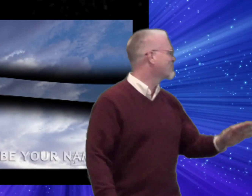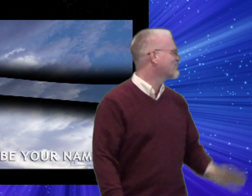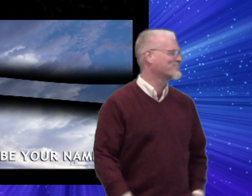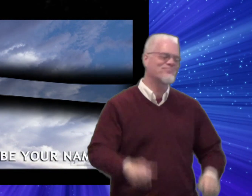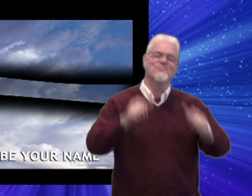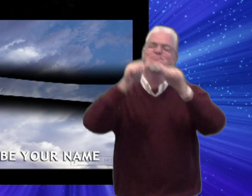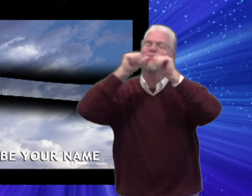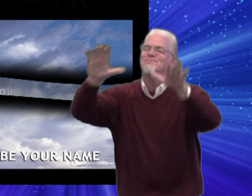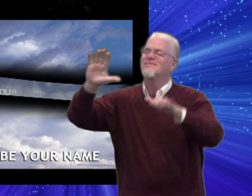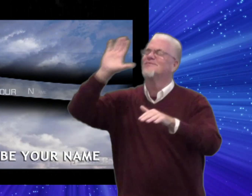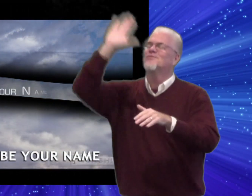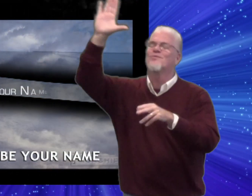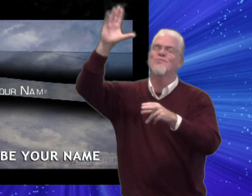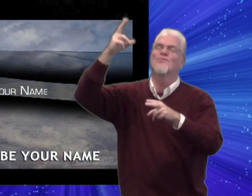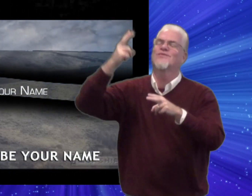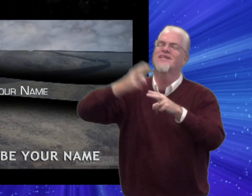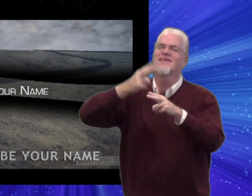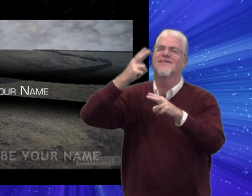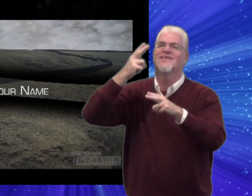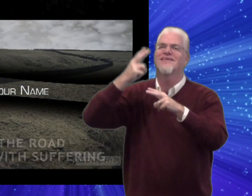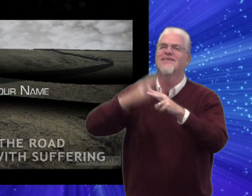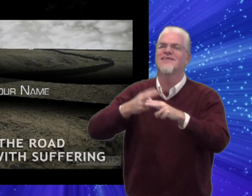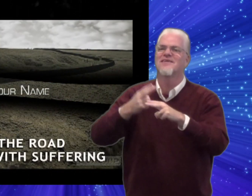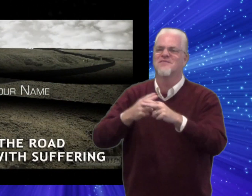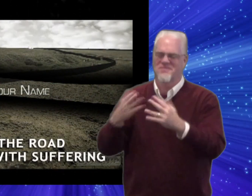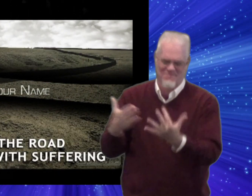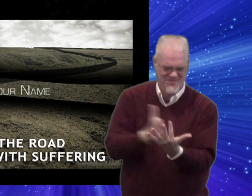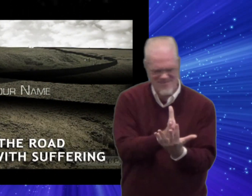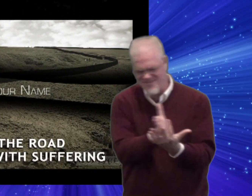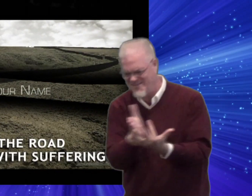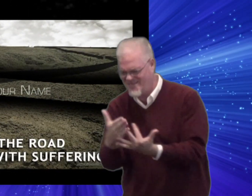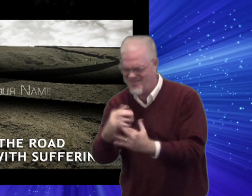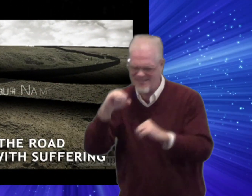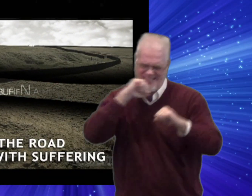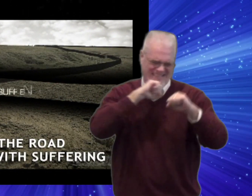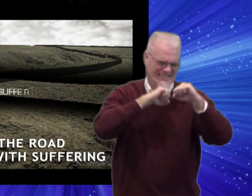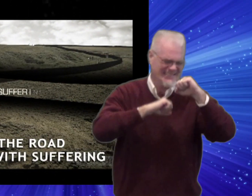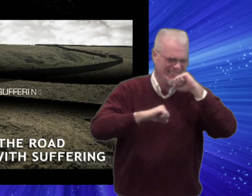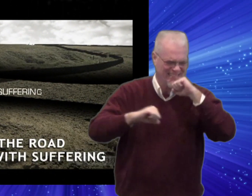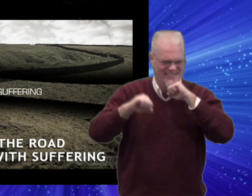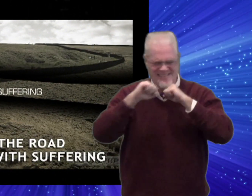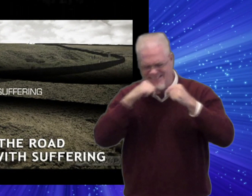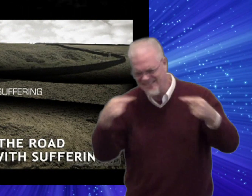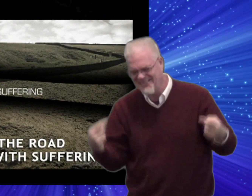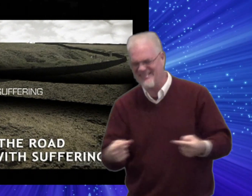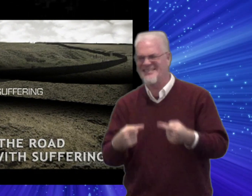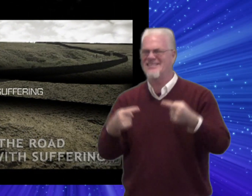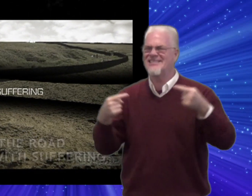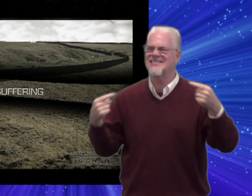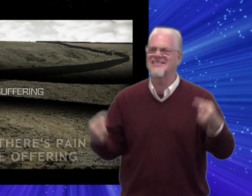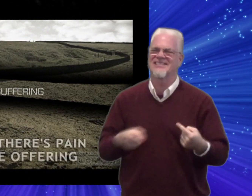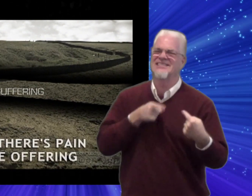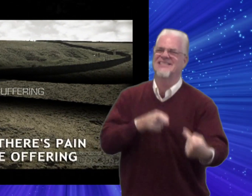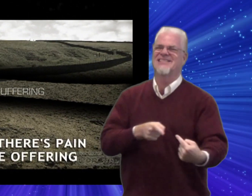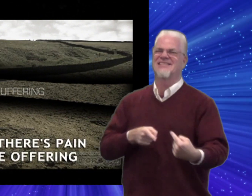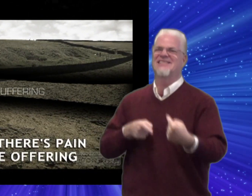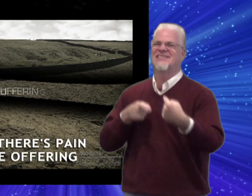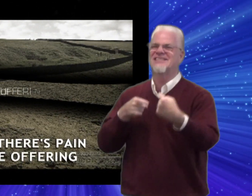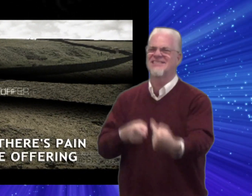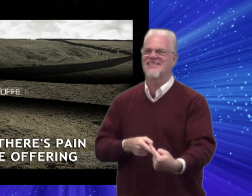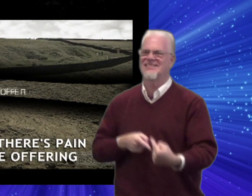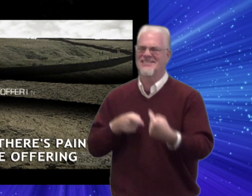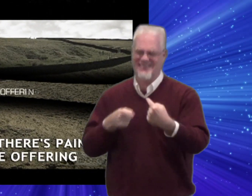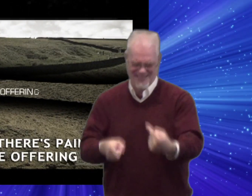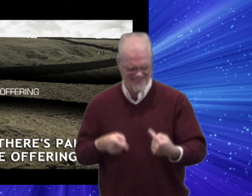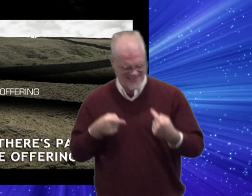Blessed be your name On the road marked with suffering Oh there's